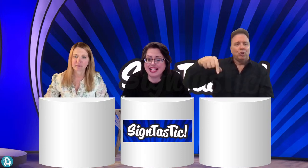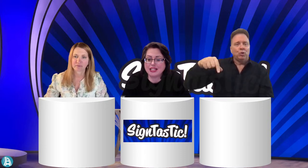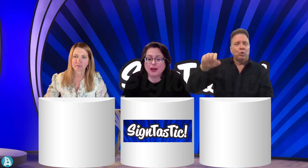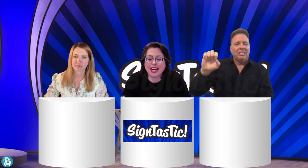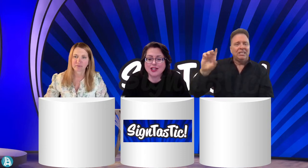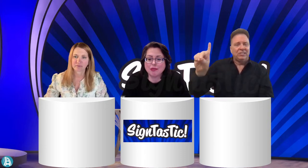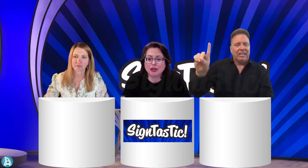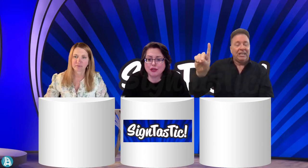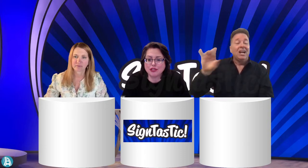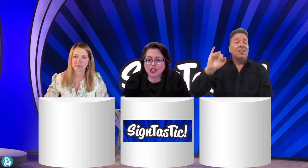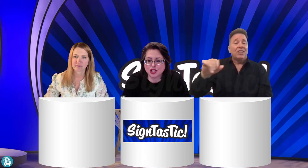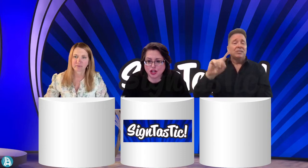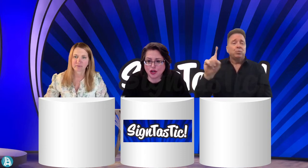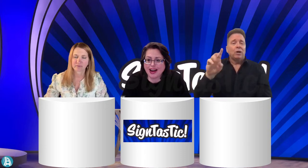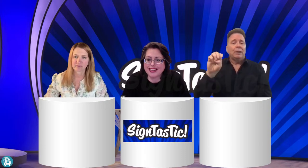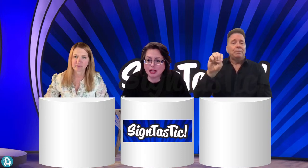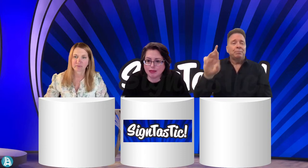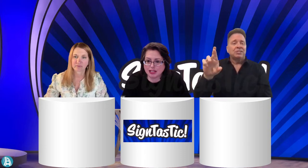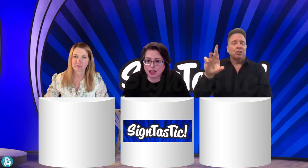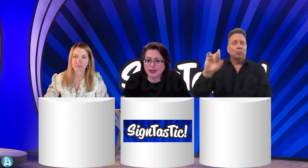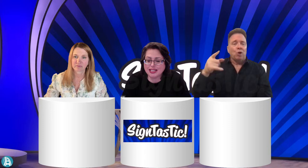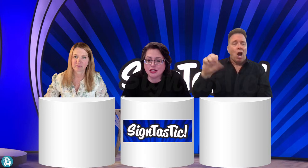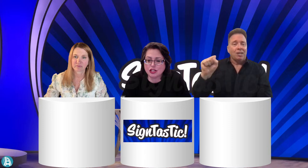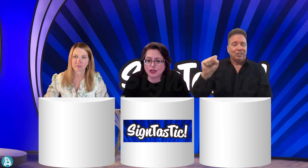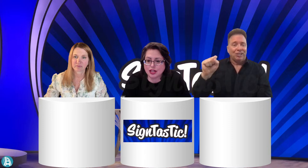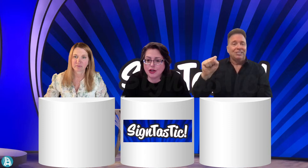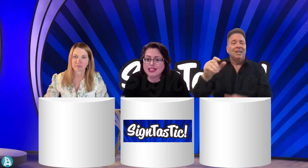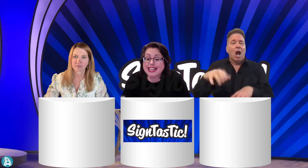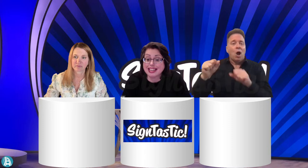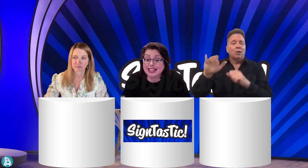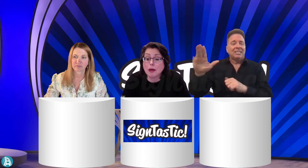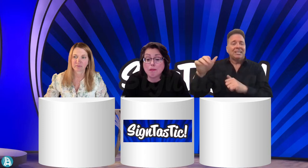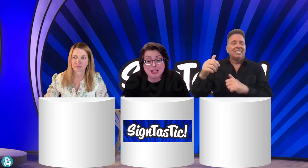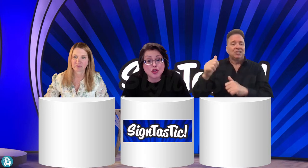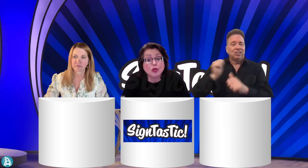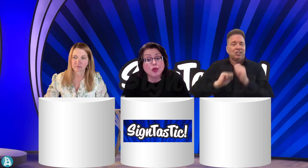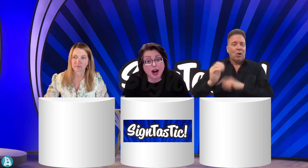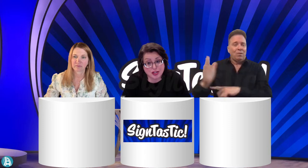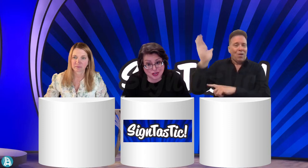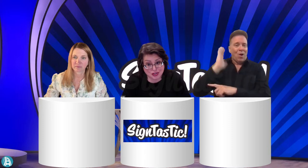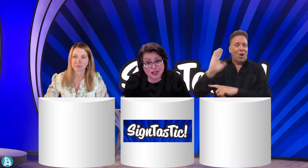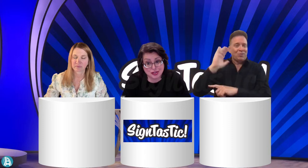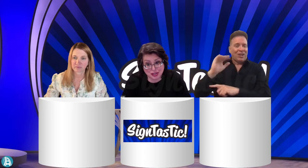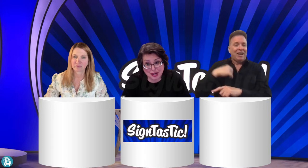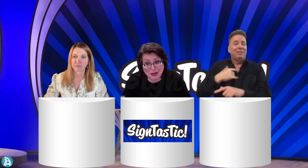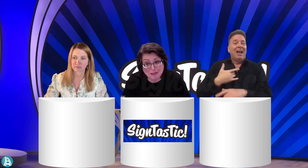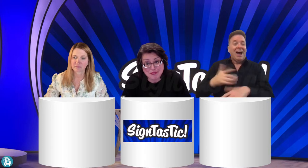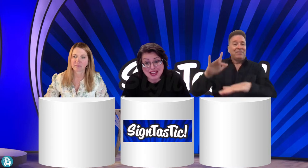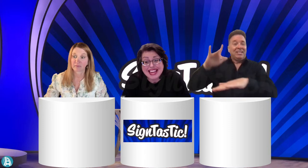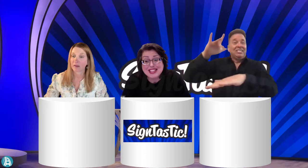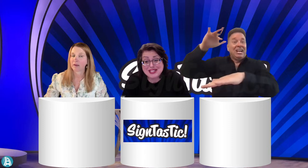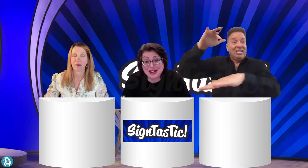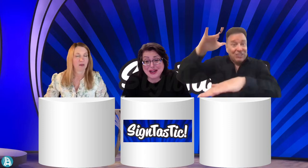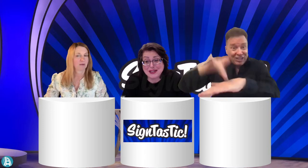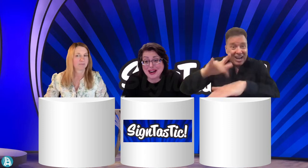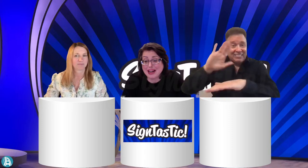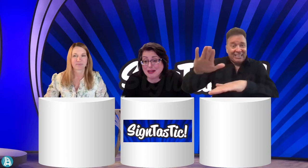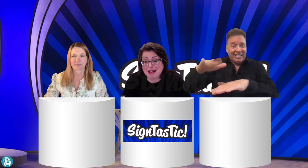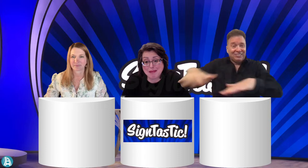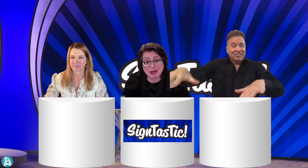we actually produced this show at WQED Studios in Mr. Rogers' studio. So I remember